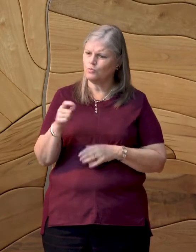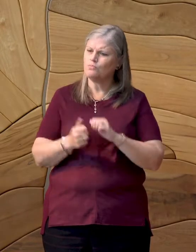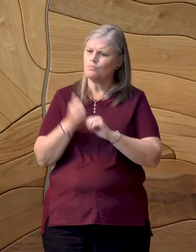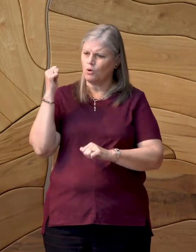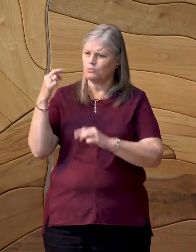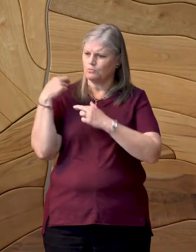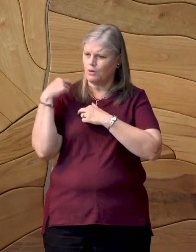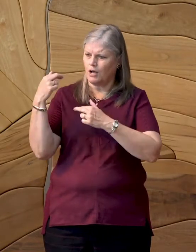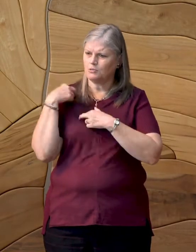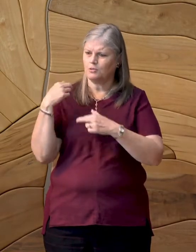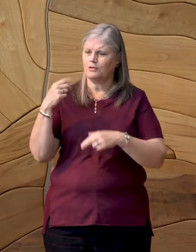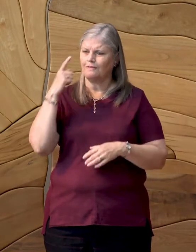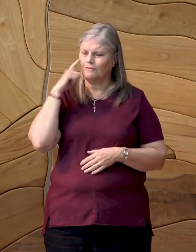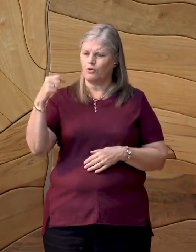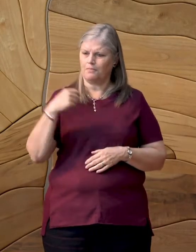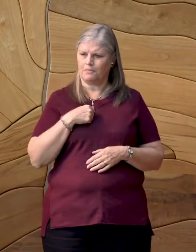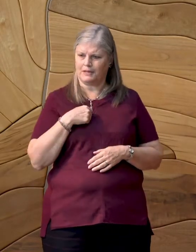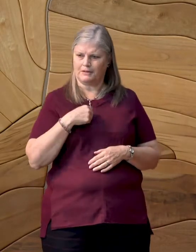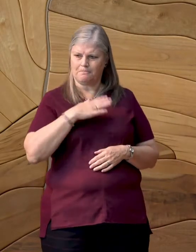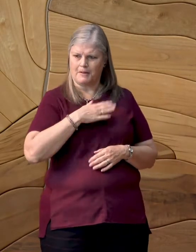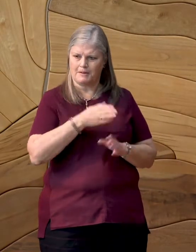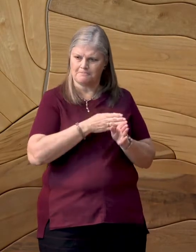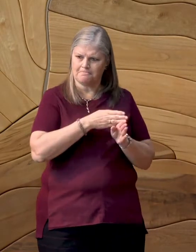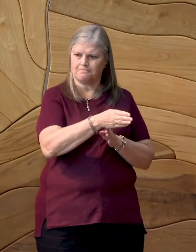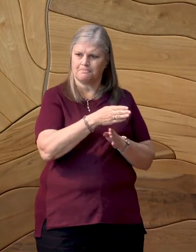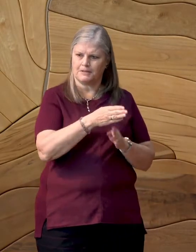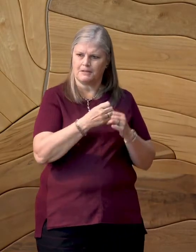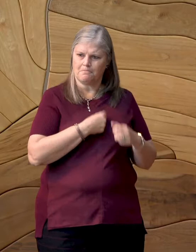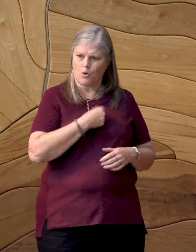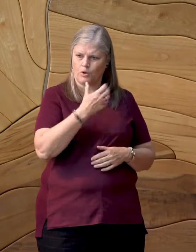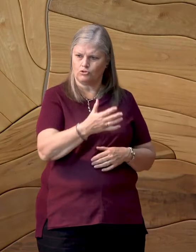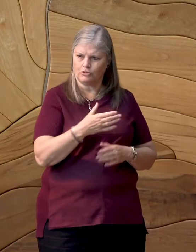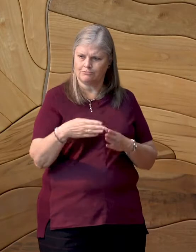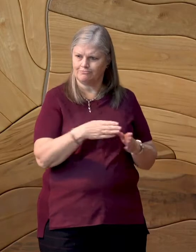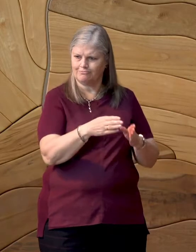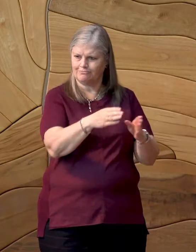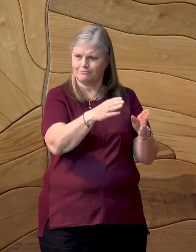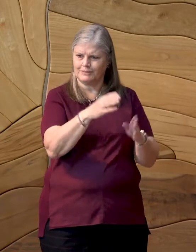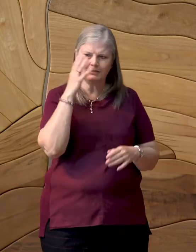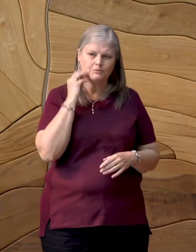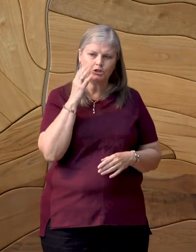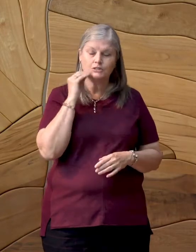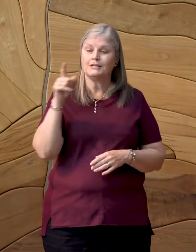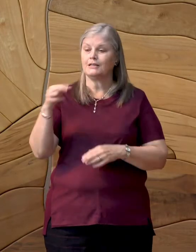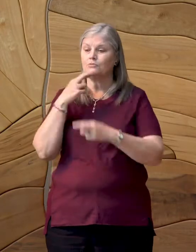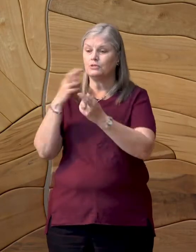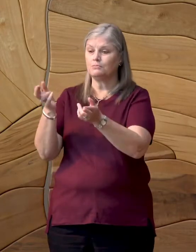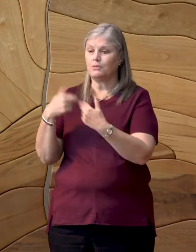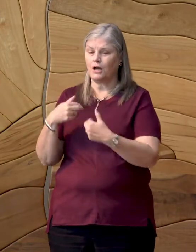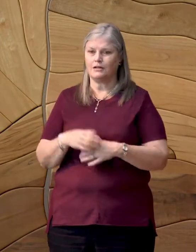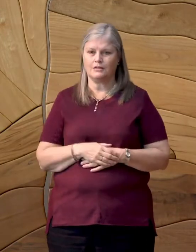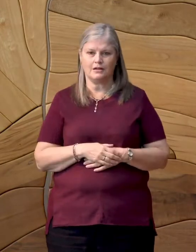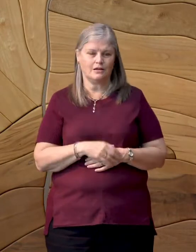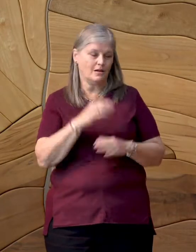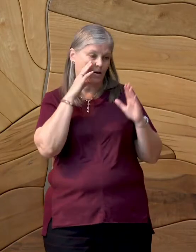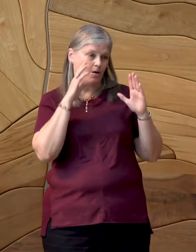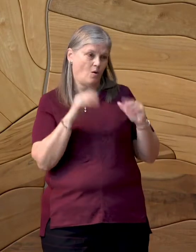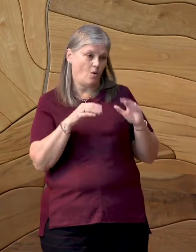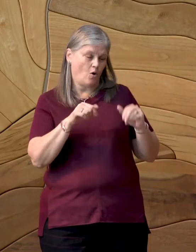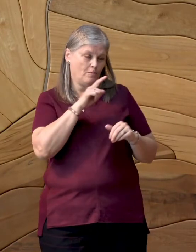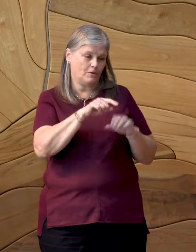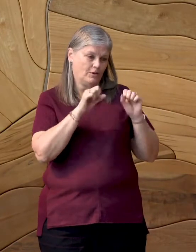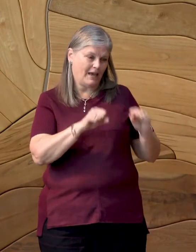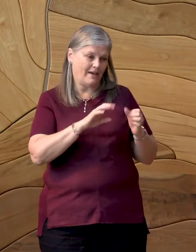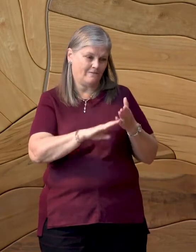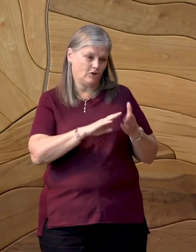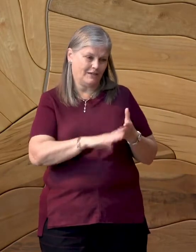for putting me on the path I've taken, the poetry path. His response, I hope you can come to forgive